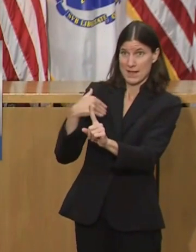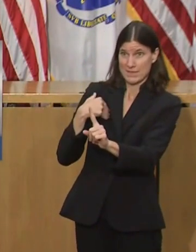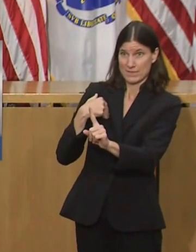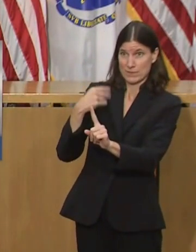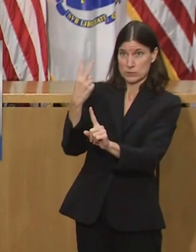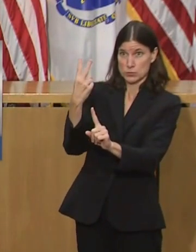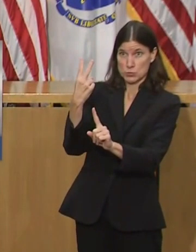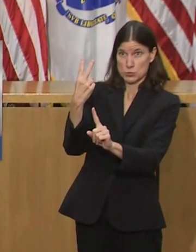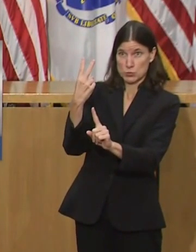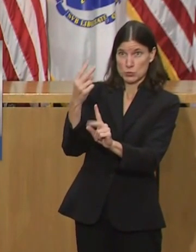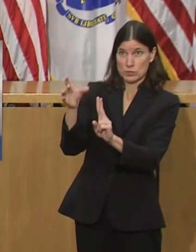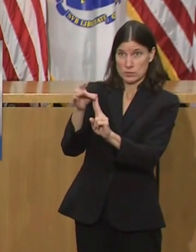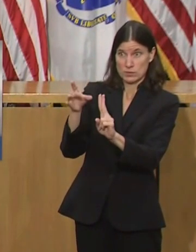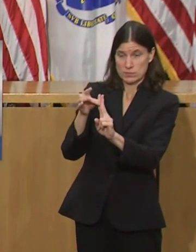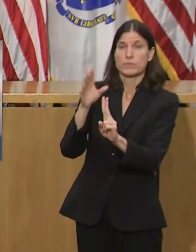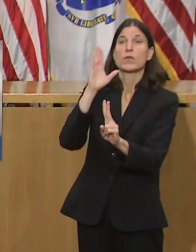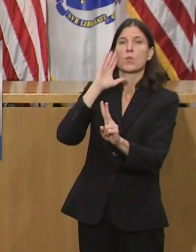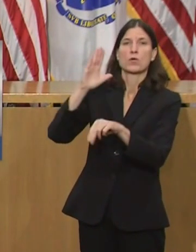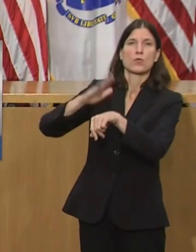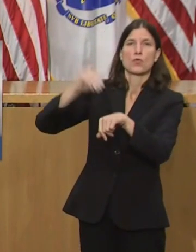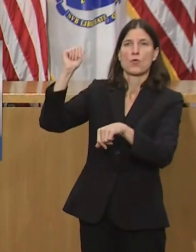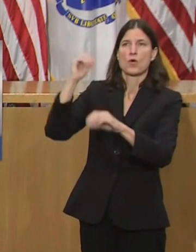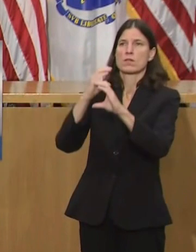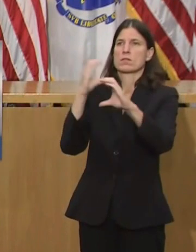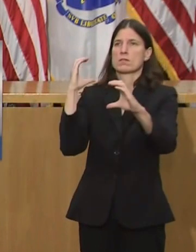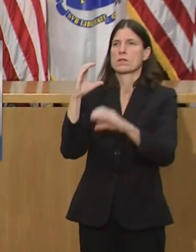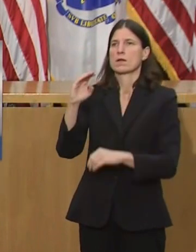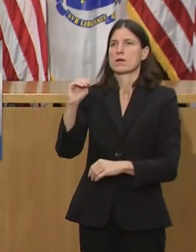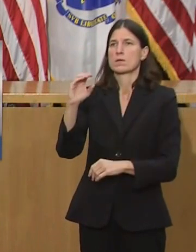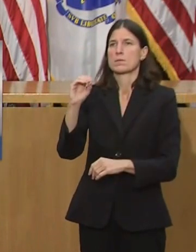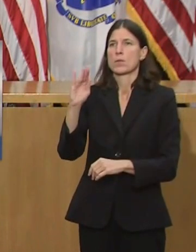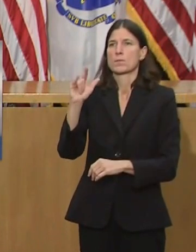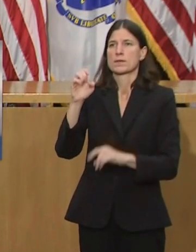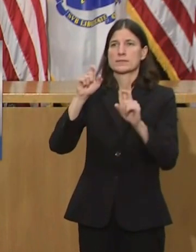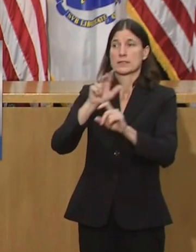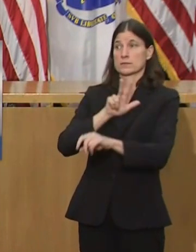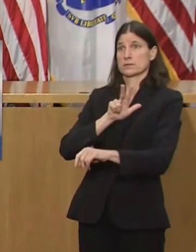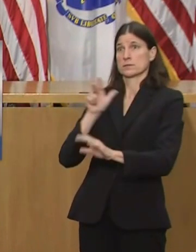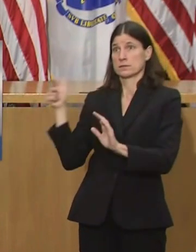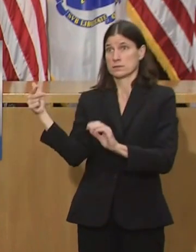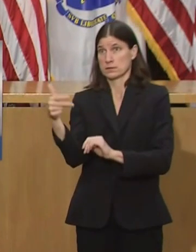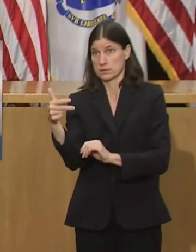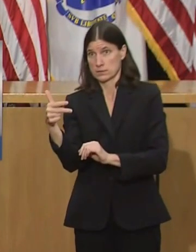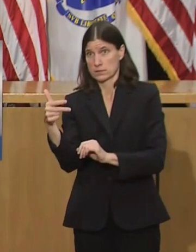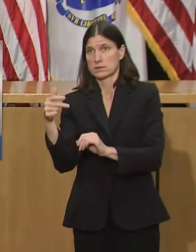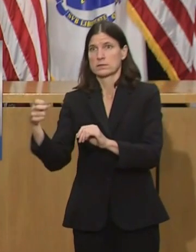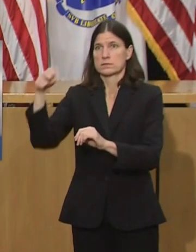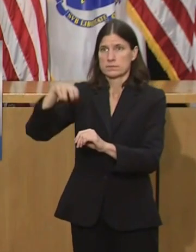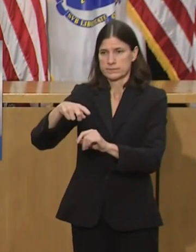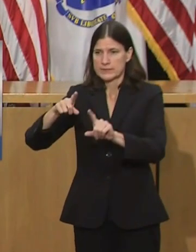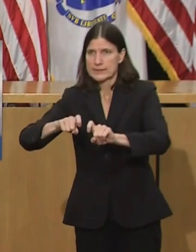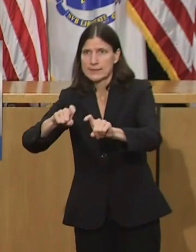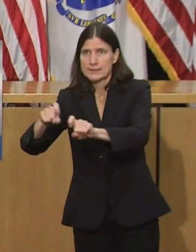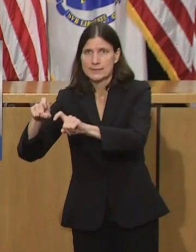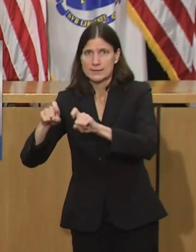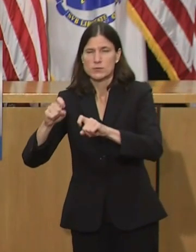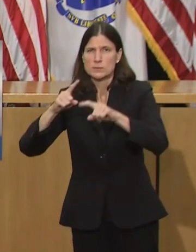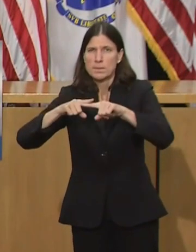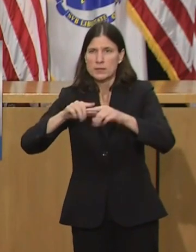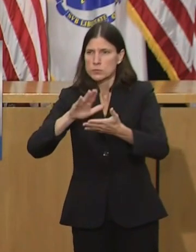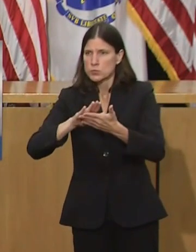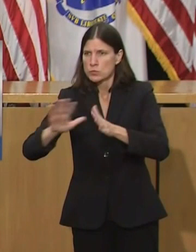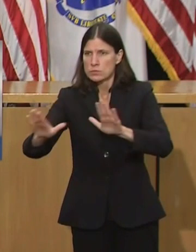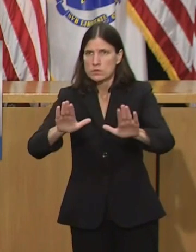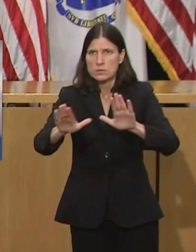If more than 3% of the cohort or grade, which means at least three individuals, develop COVID-19 within 14